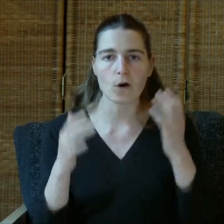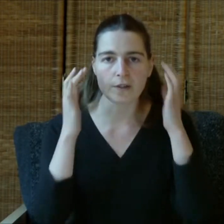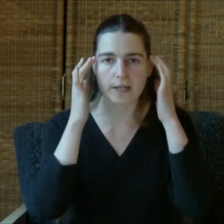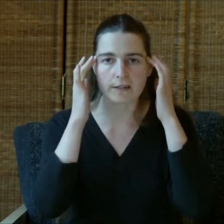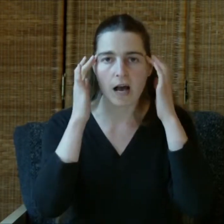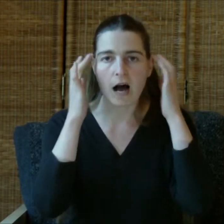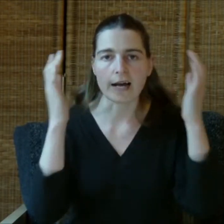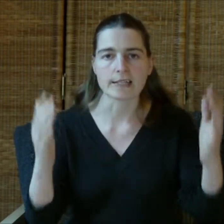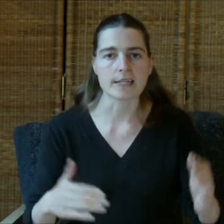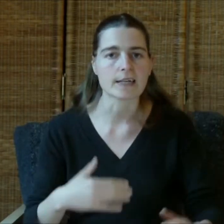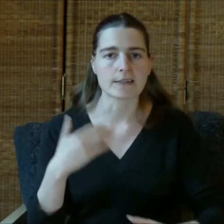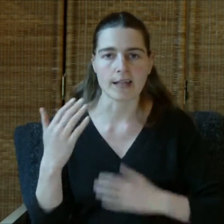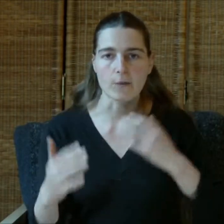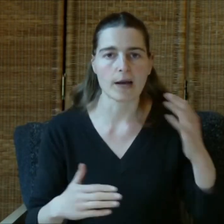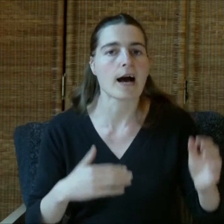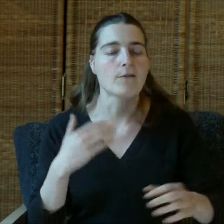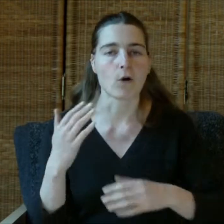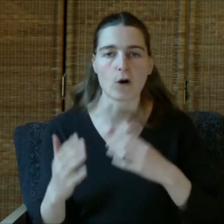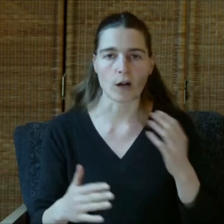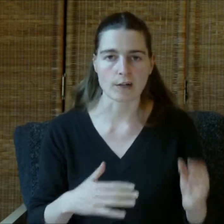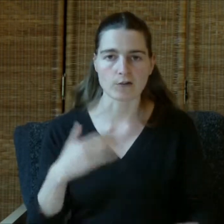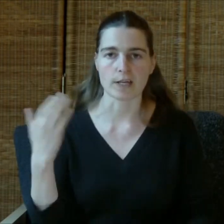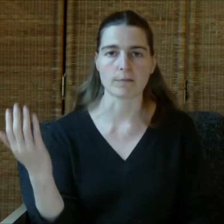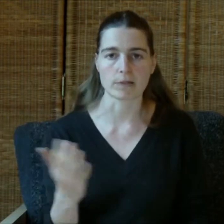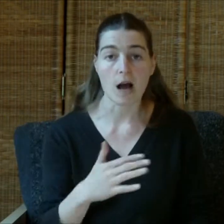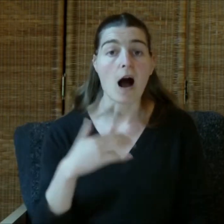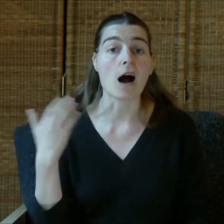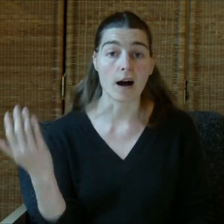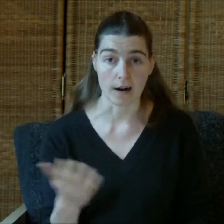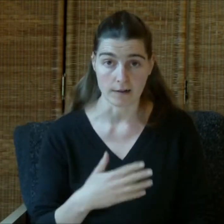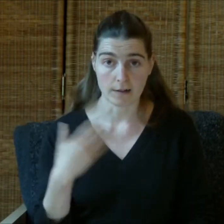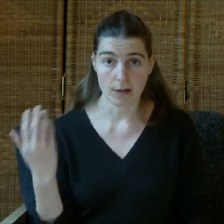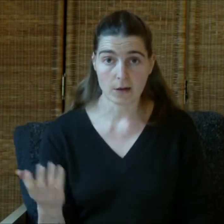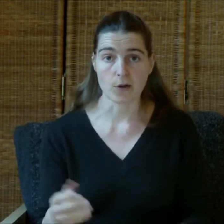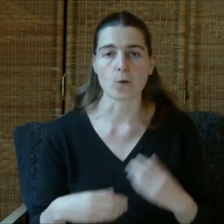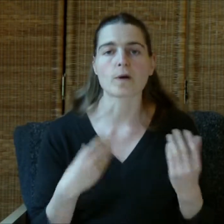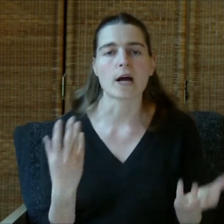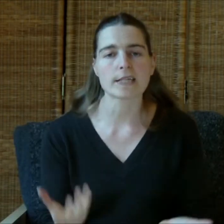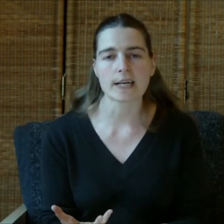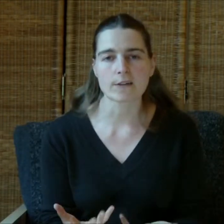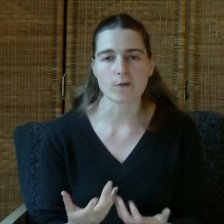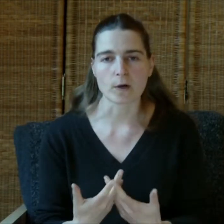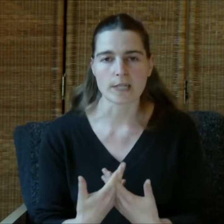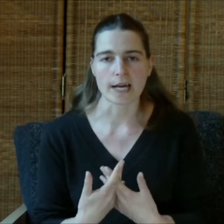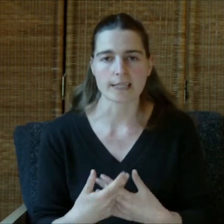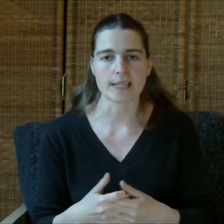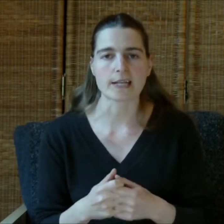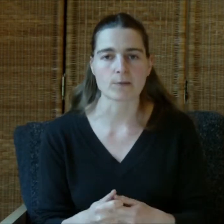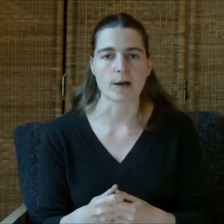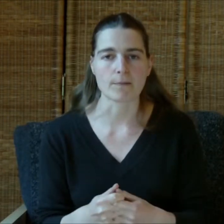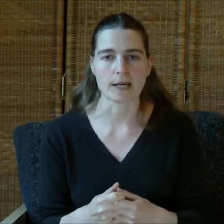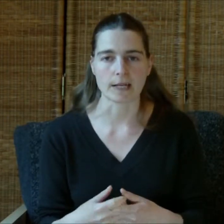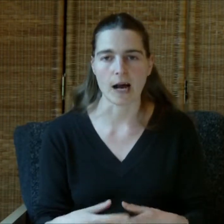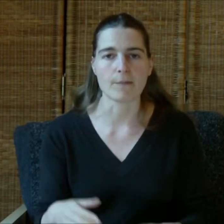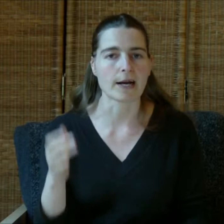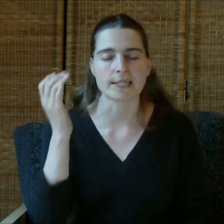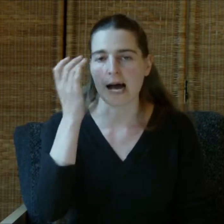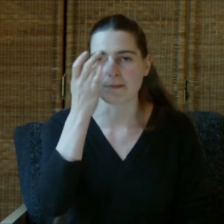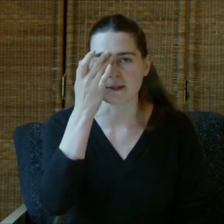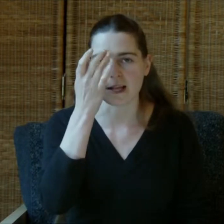these ideas that we have all our dreams, are. So when I say the vortex, that's what I mean. I might tap and say